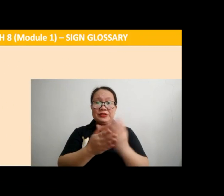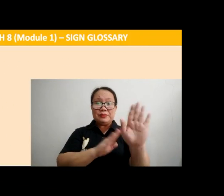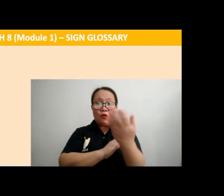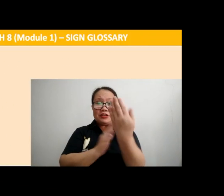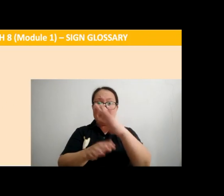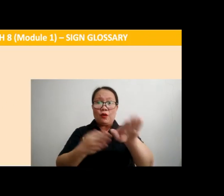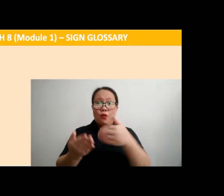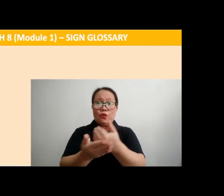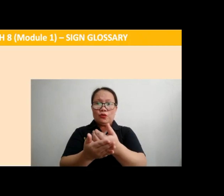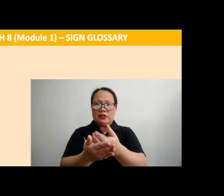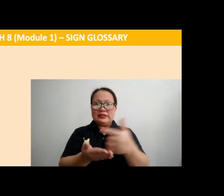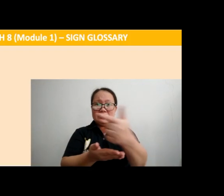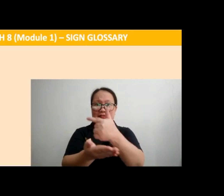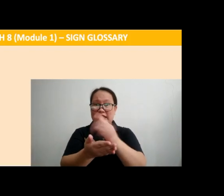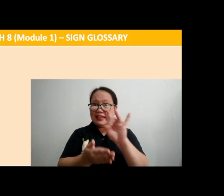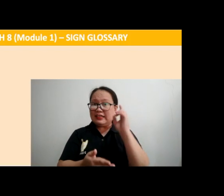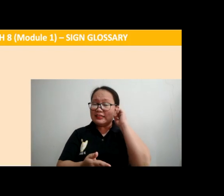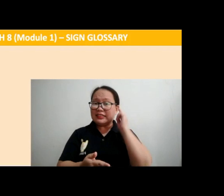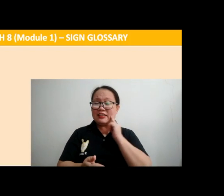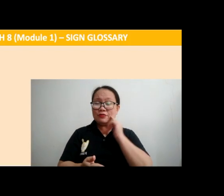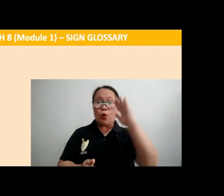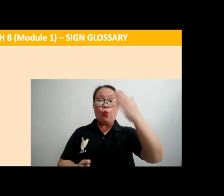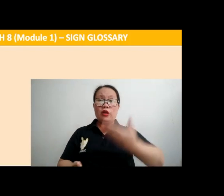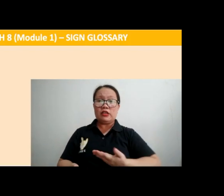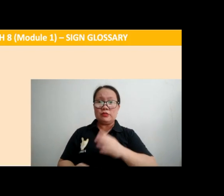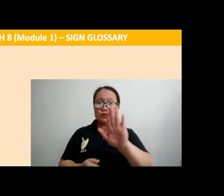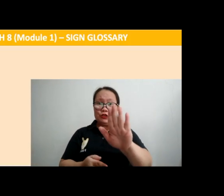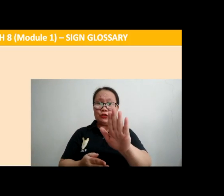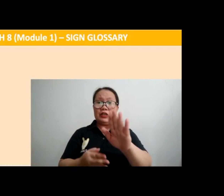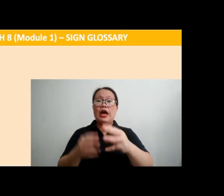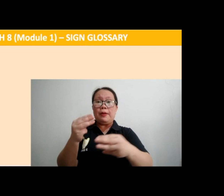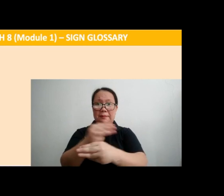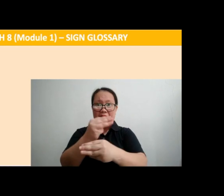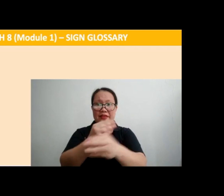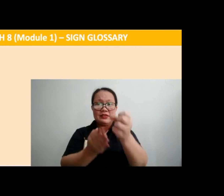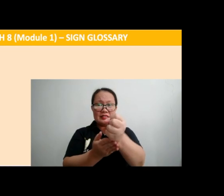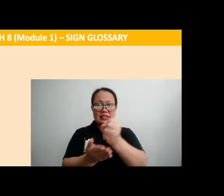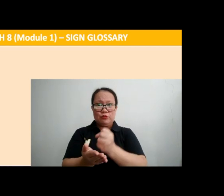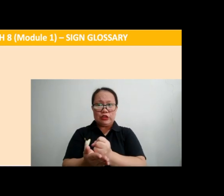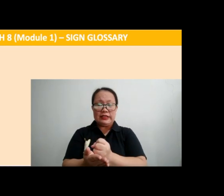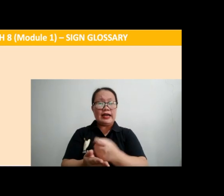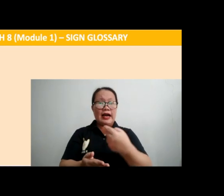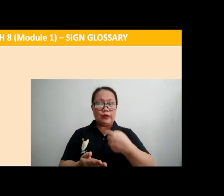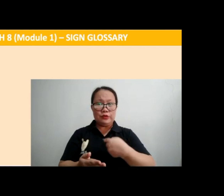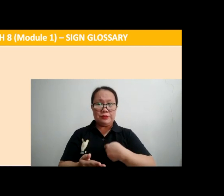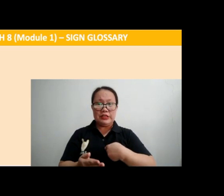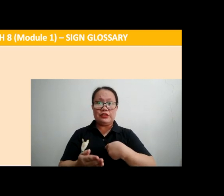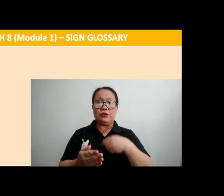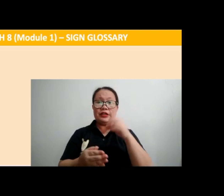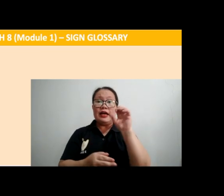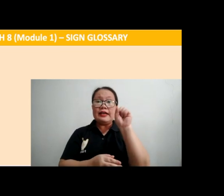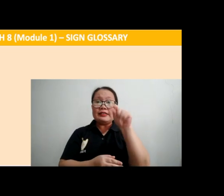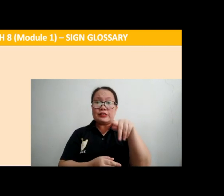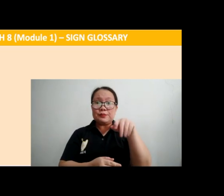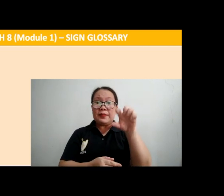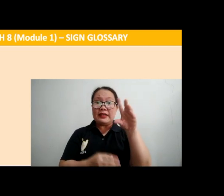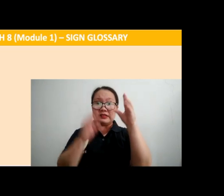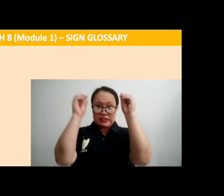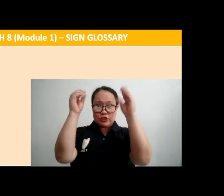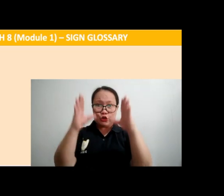Good morning, all grade 8 deaf. Welcome to your math subject. I will be your